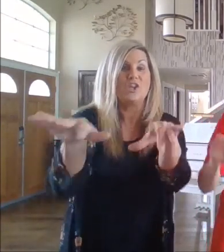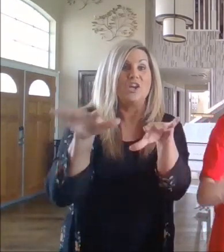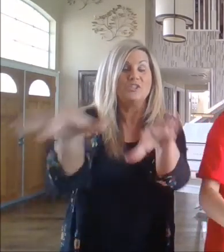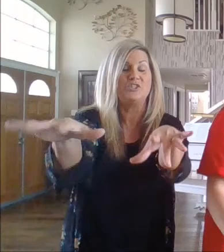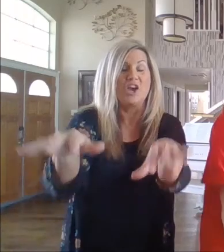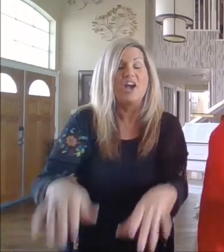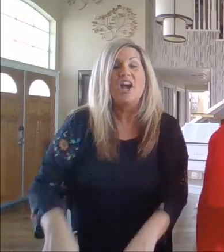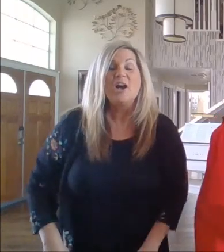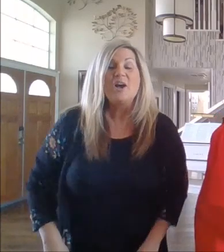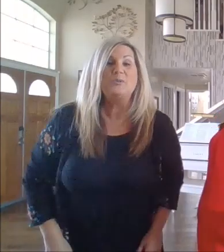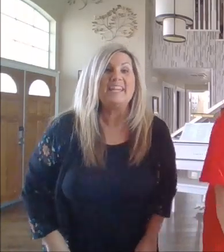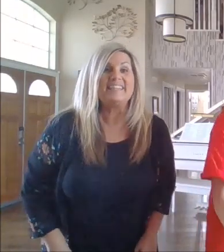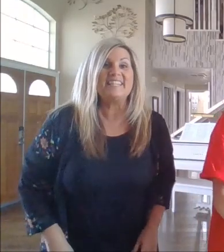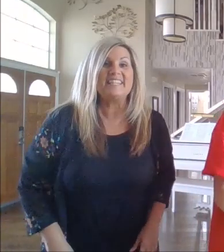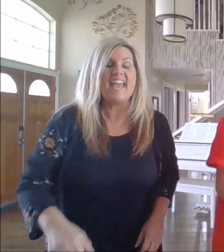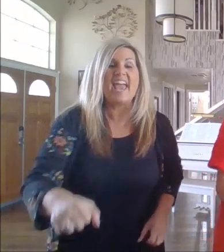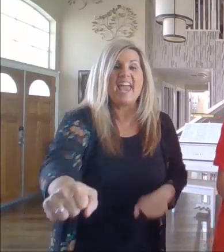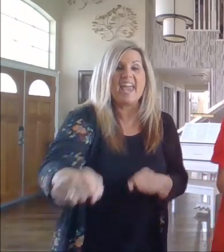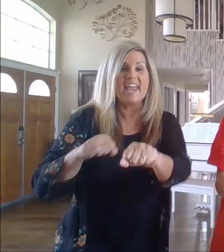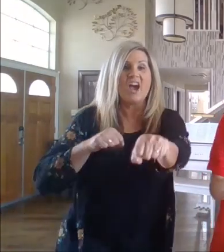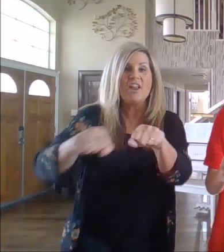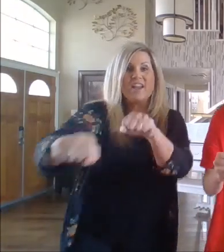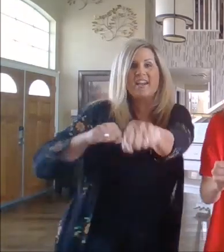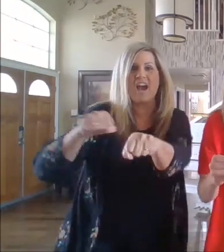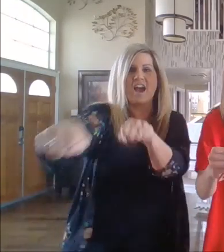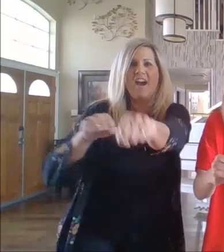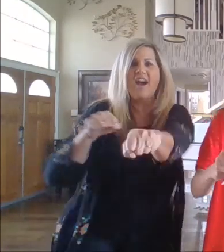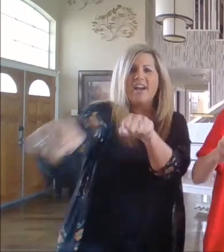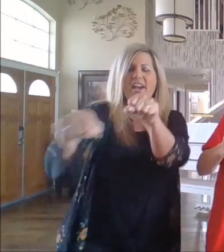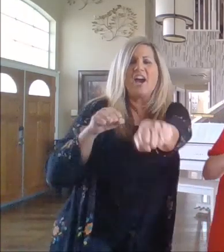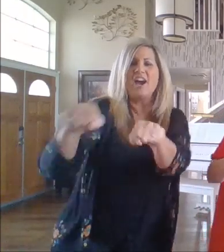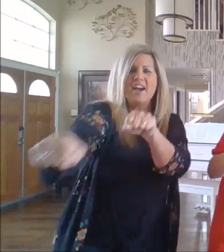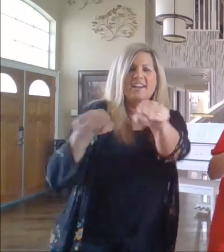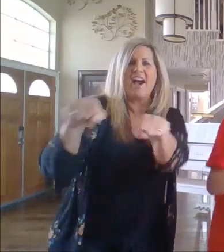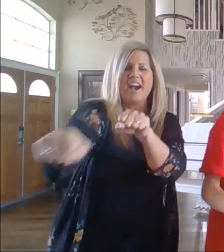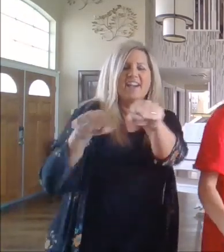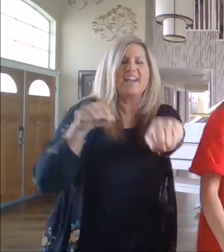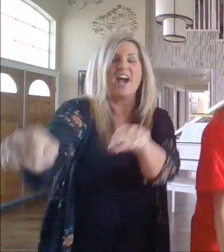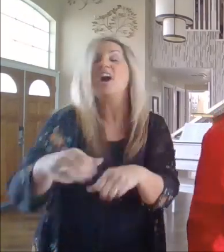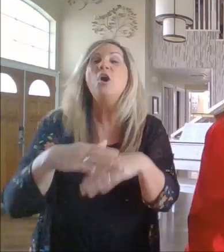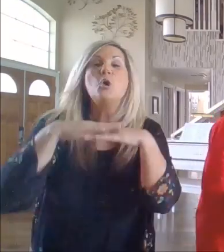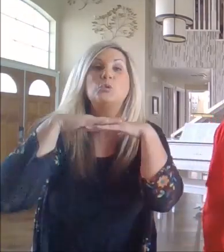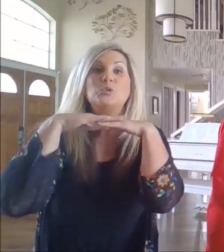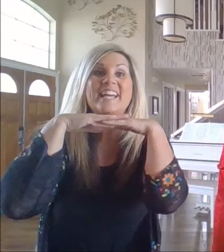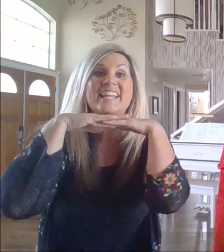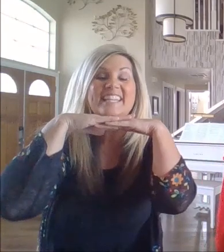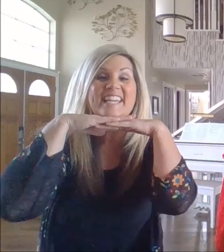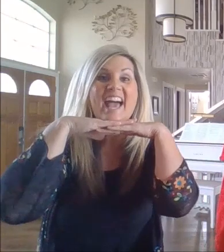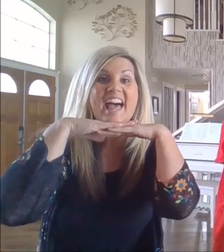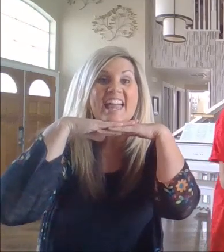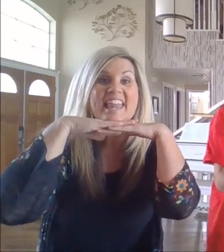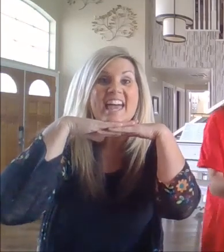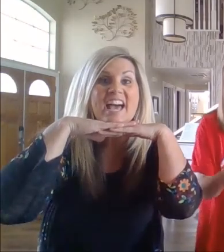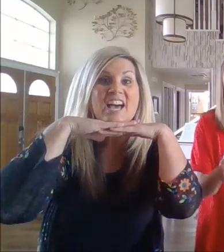j, j. Who let the K out? K, k, k, k. Who let the L out?